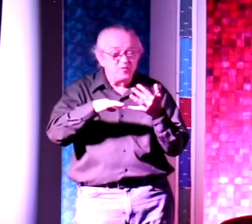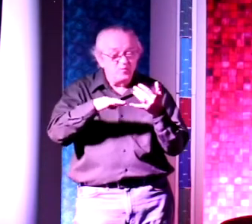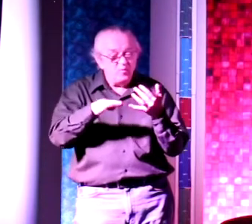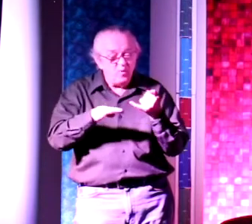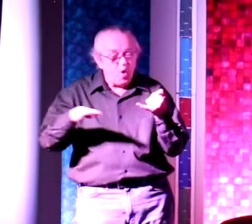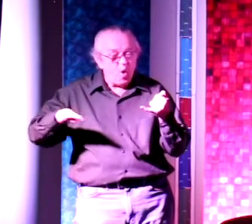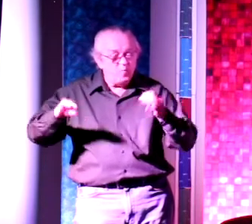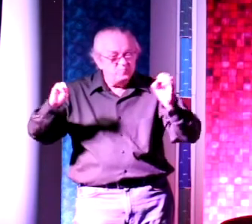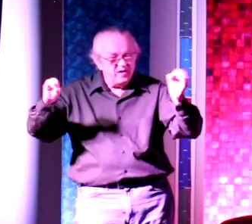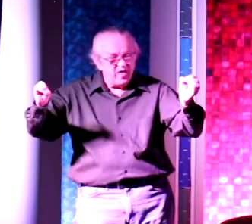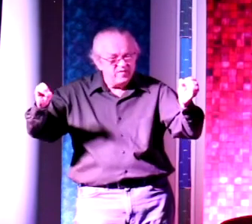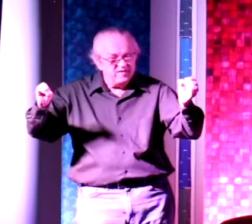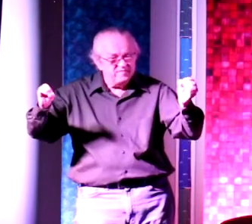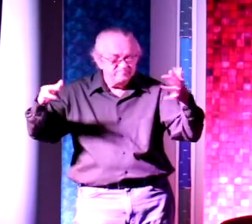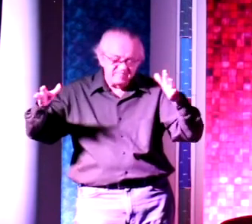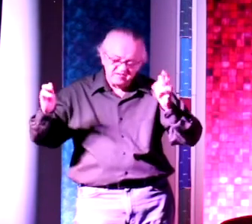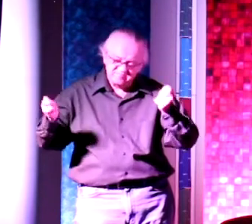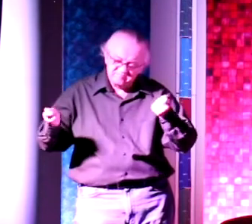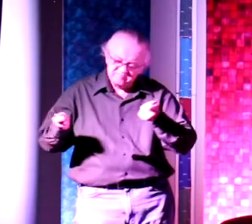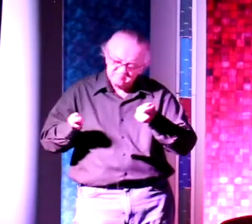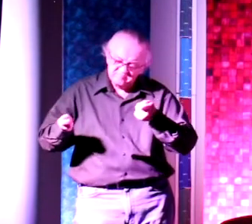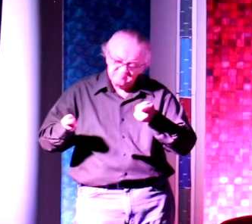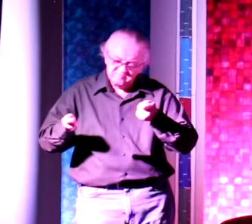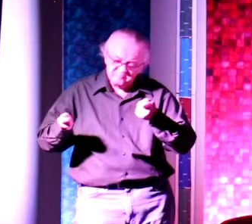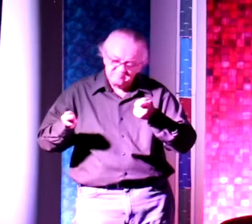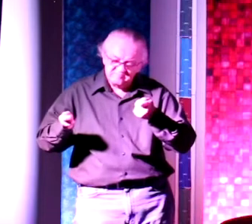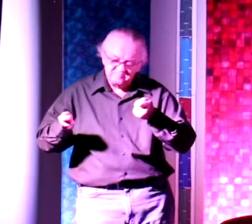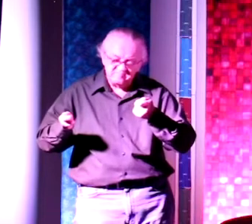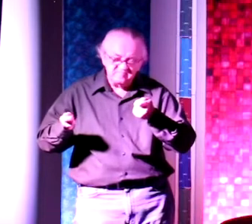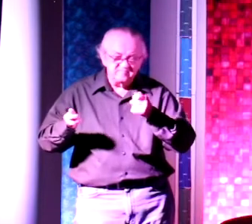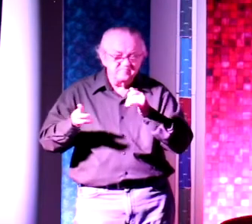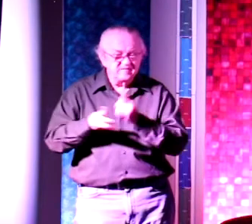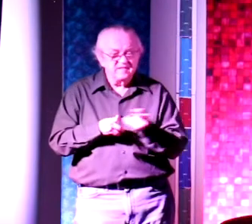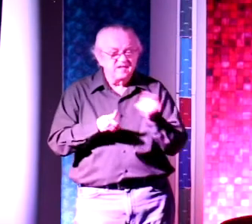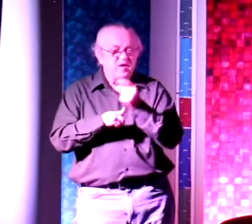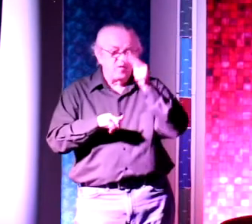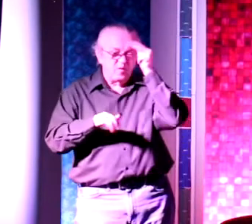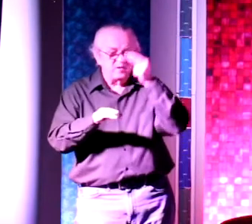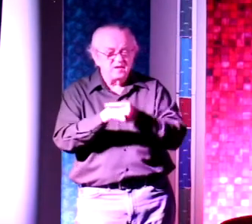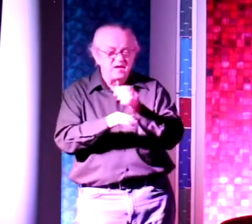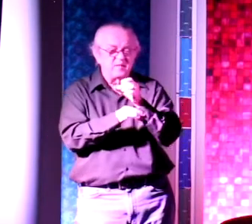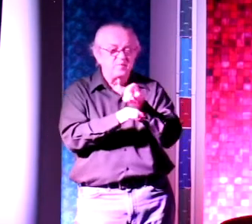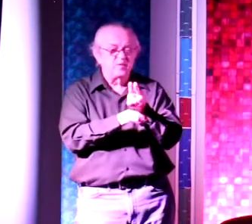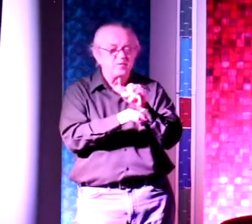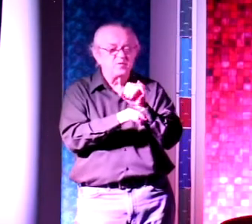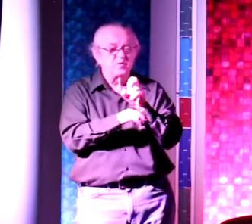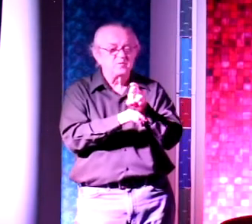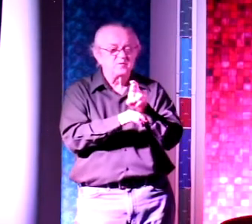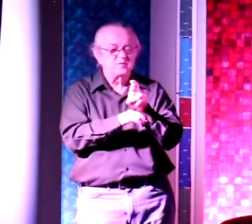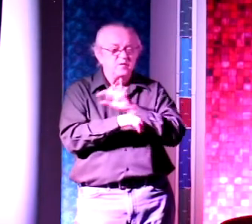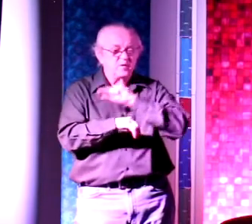John had tamed that horse, too. That horse that day he met was Cruiser, a horse named Cruiser. Queen